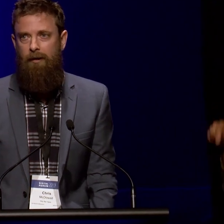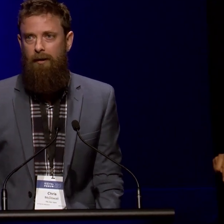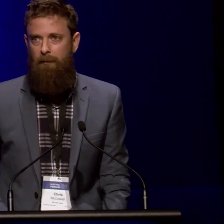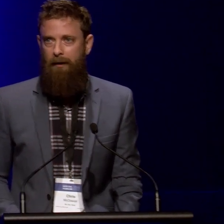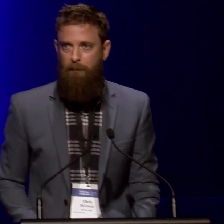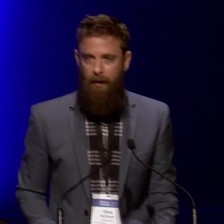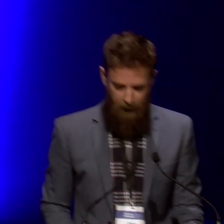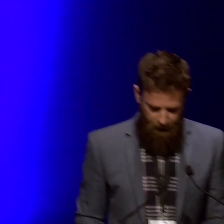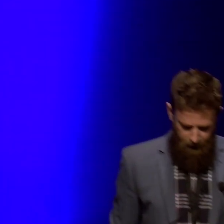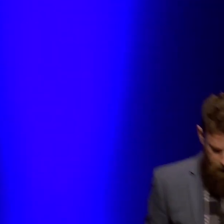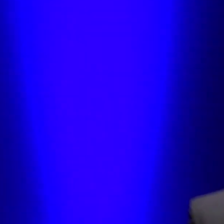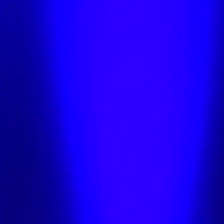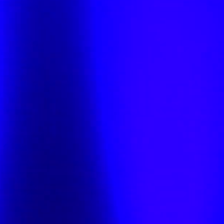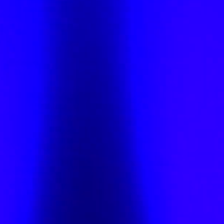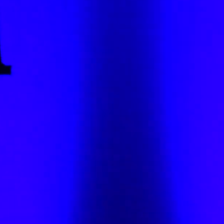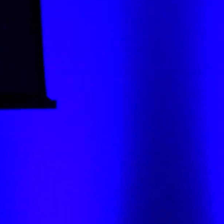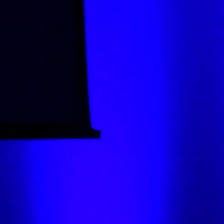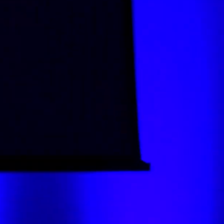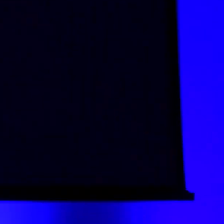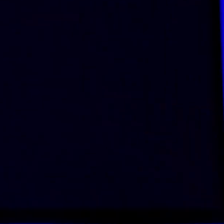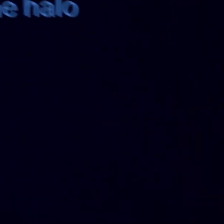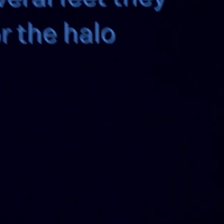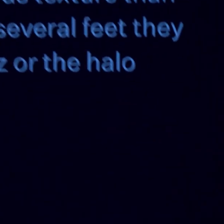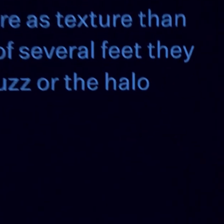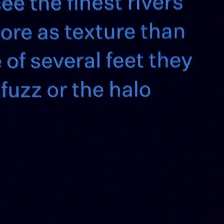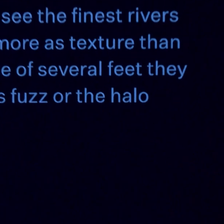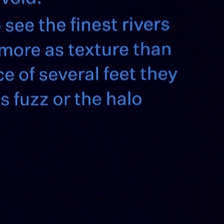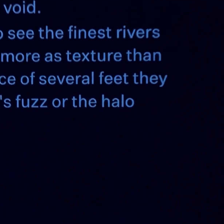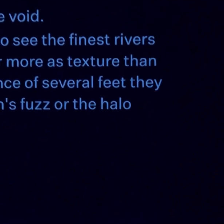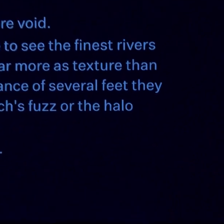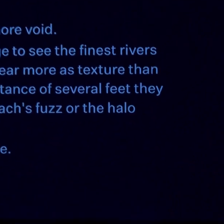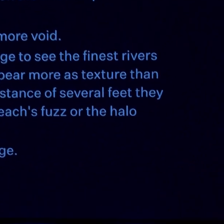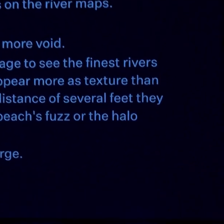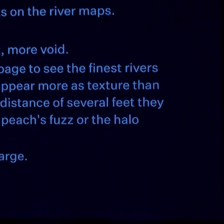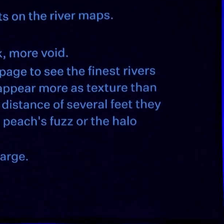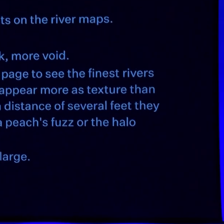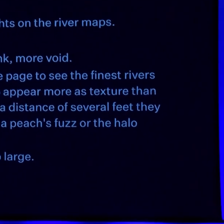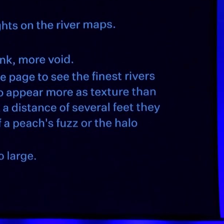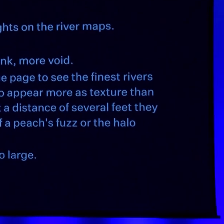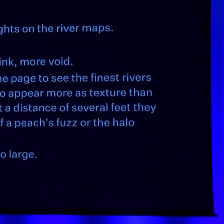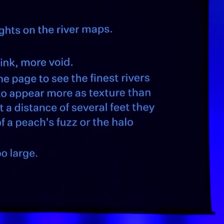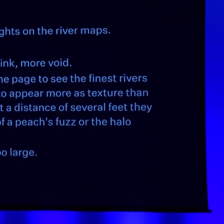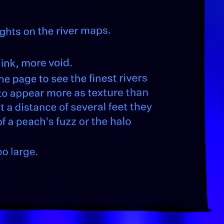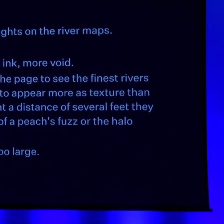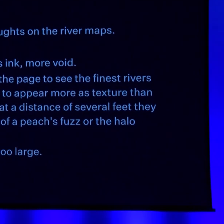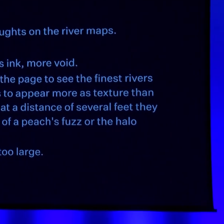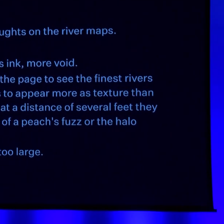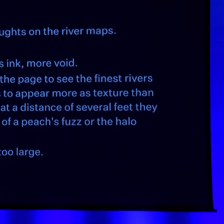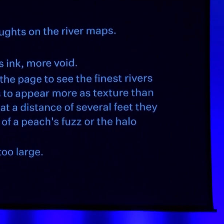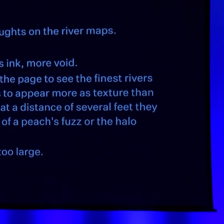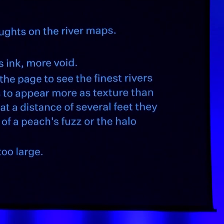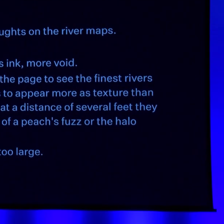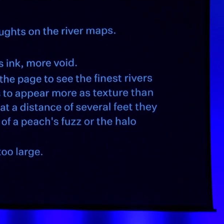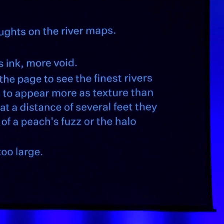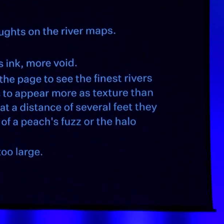nonsense that Tim had to put up with from me over the last four and a half years as we were writing this book. This is feedback to adjustments he was